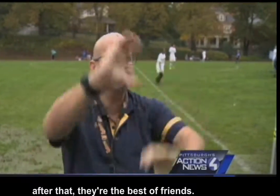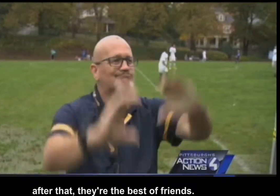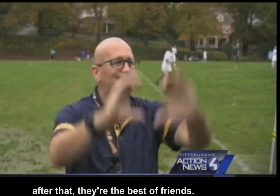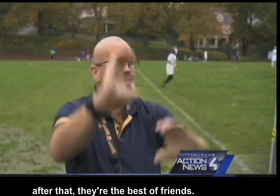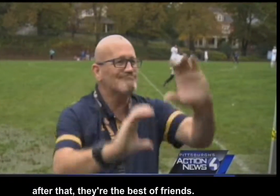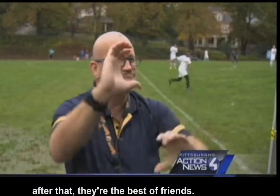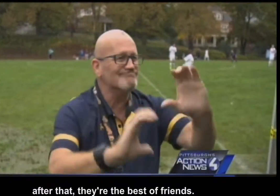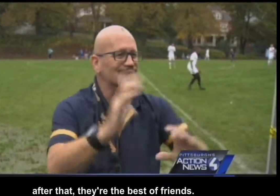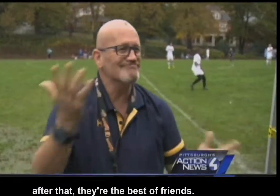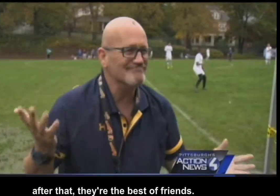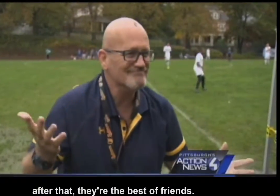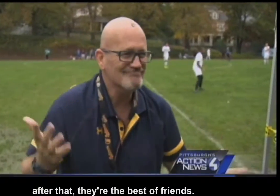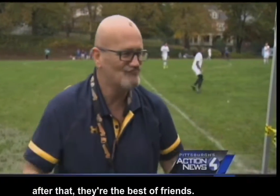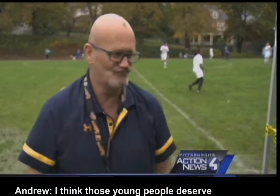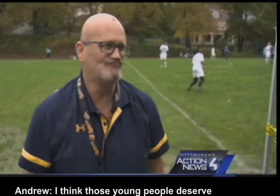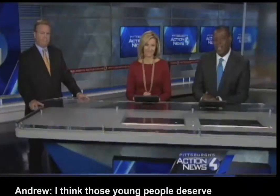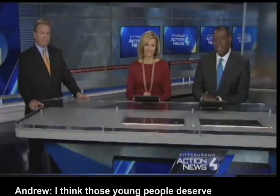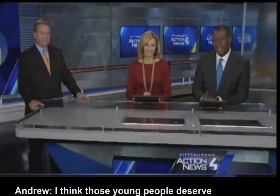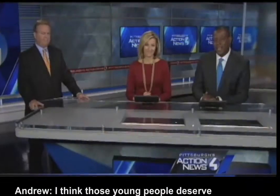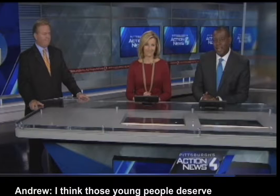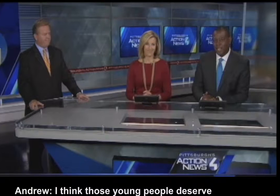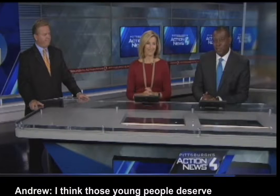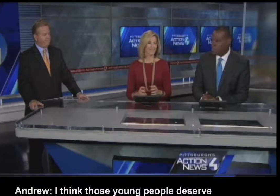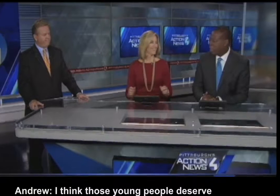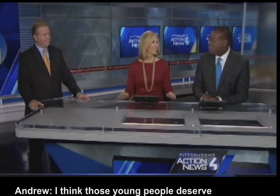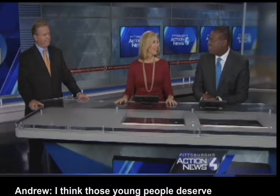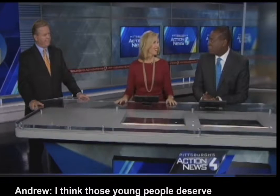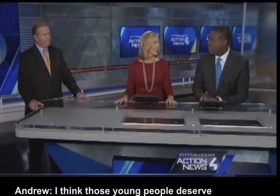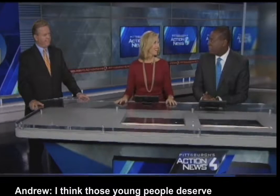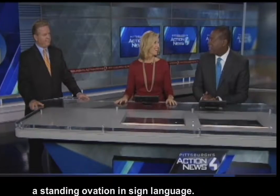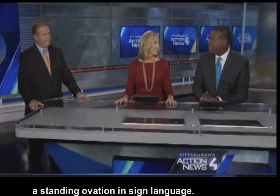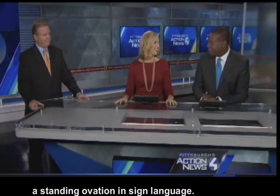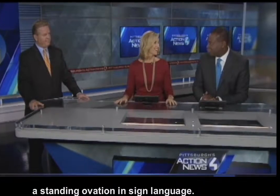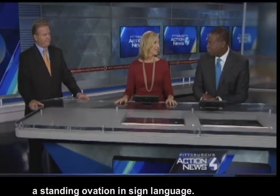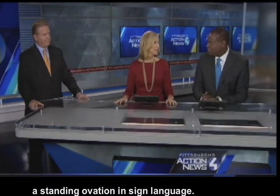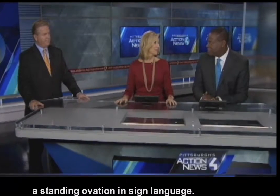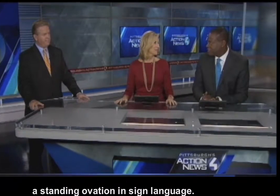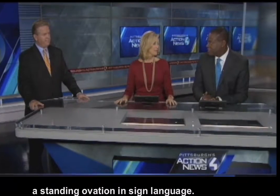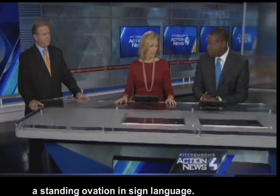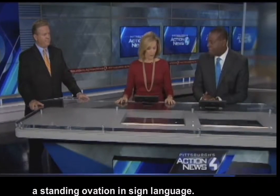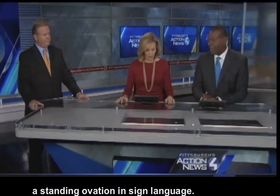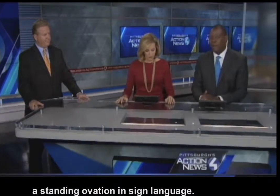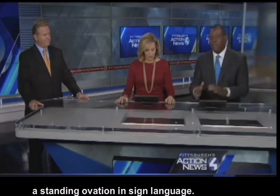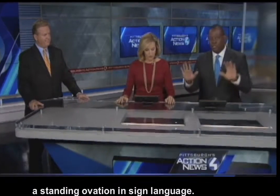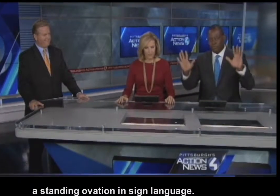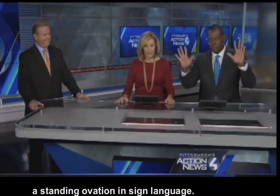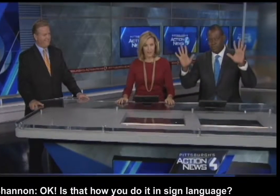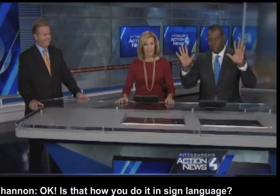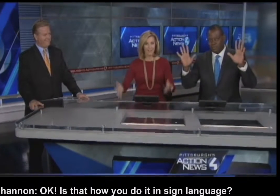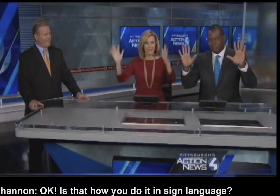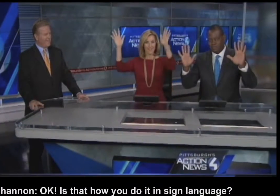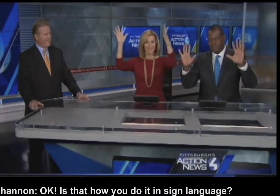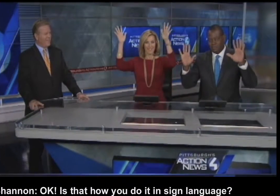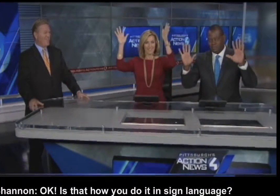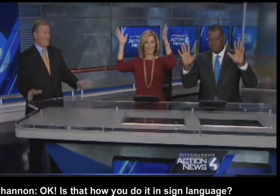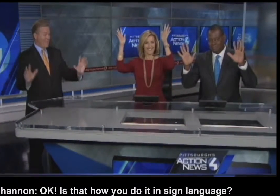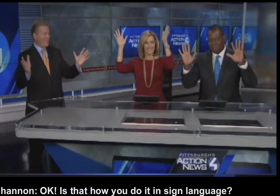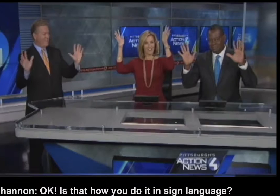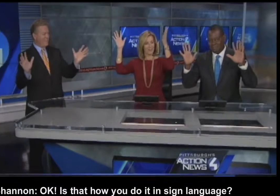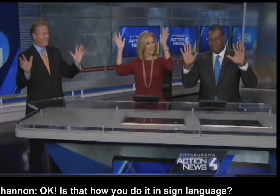They're the best of friends. I think those young people deserve a standing ovation in sign language. Okay. That's how you do it in